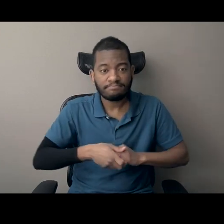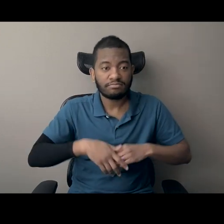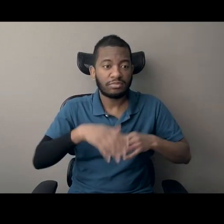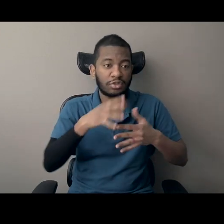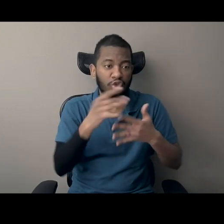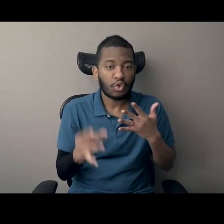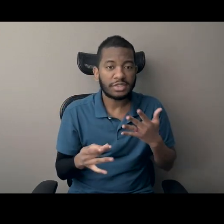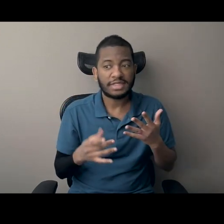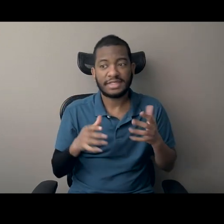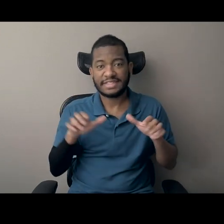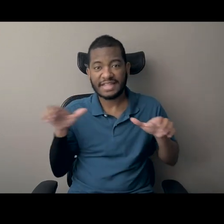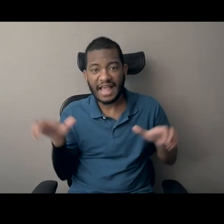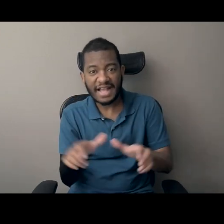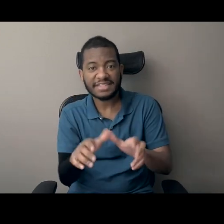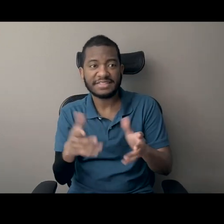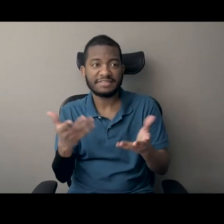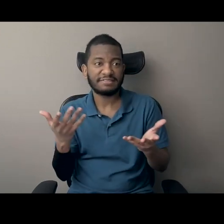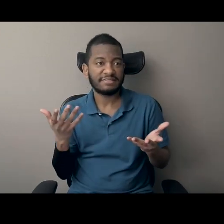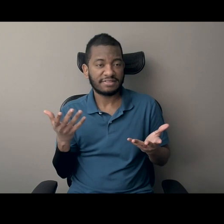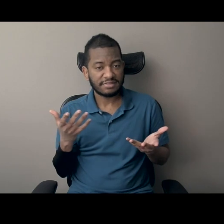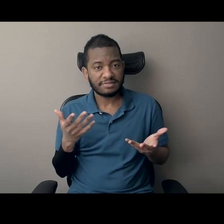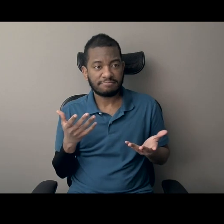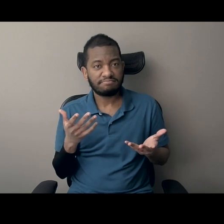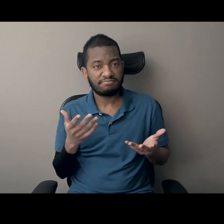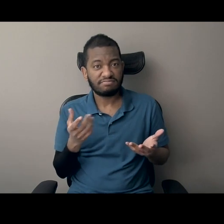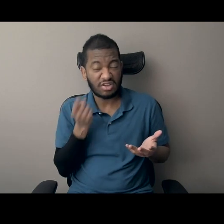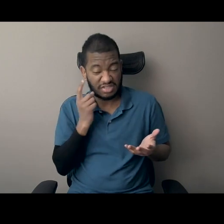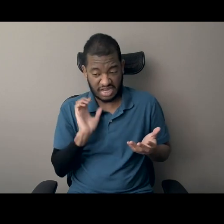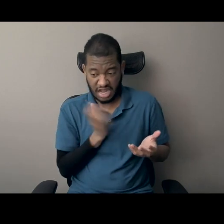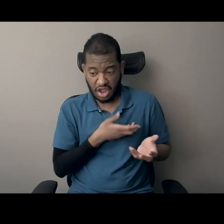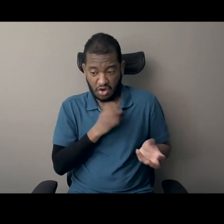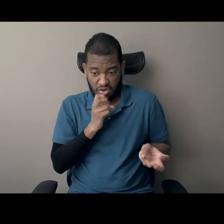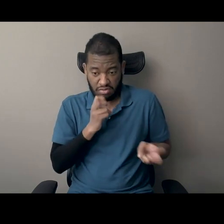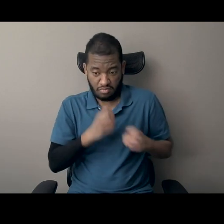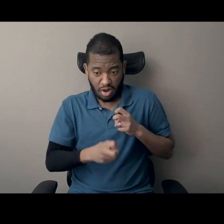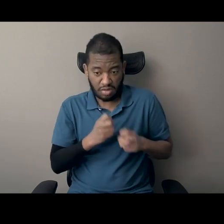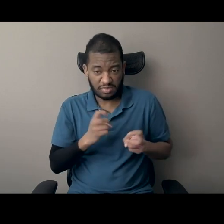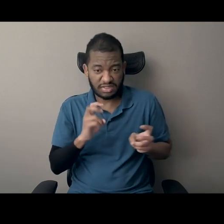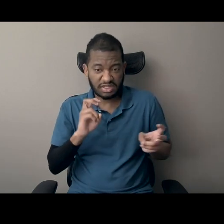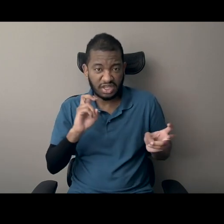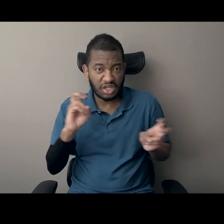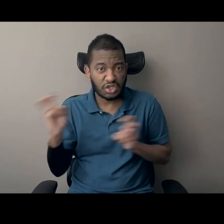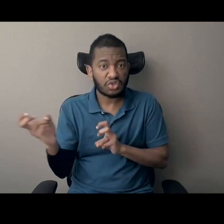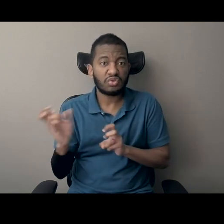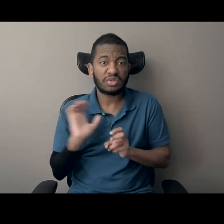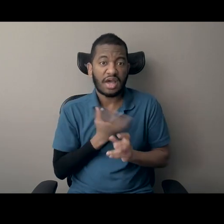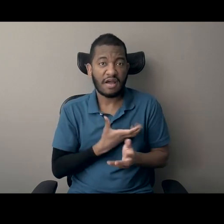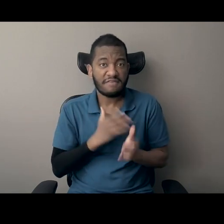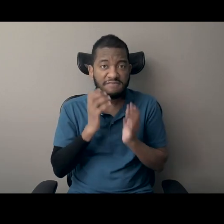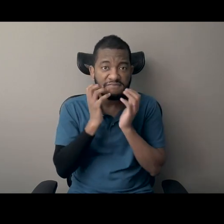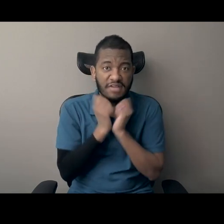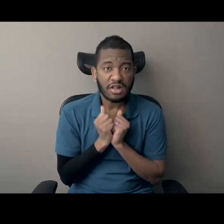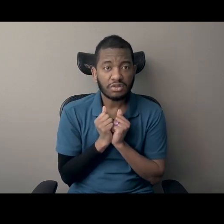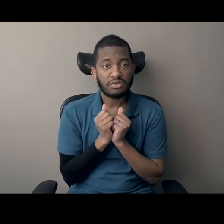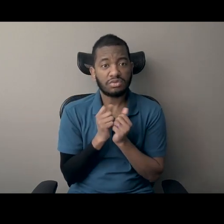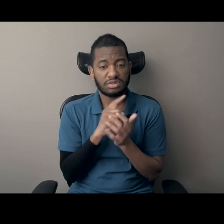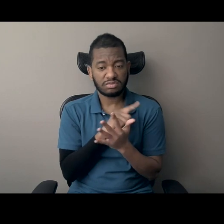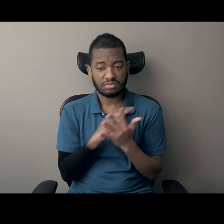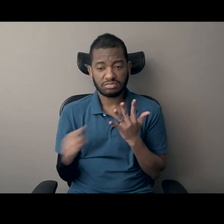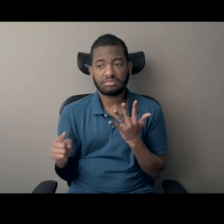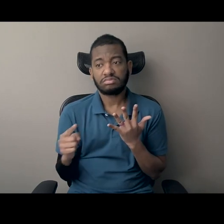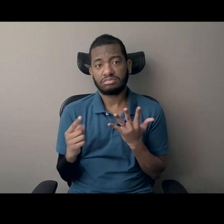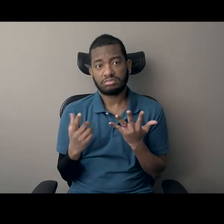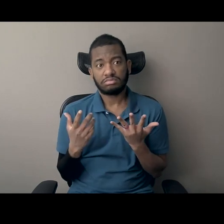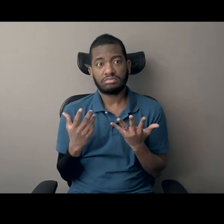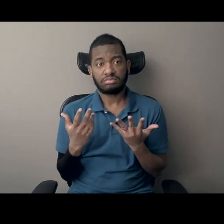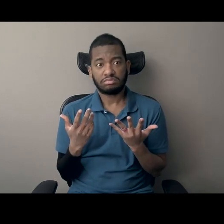level, just like our world today. It shows us that the issues we're up against now and the values we share and live out sit within this